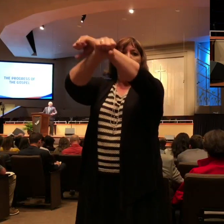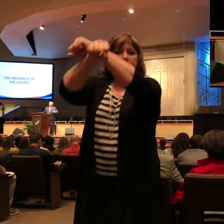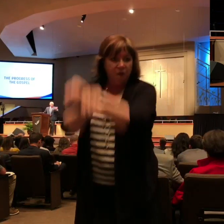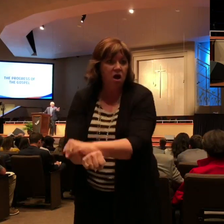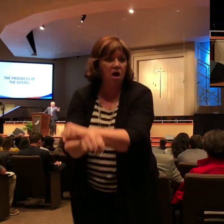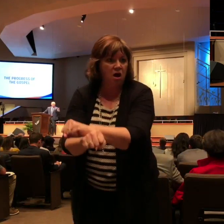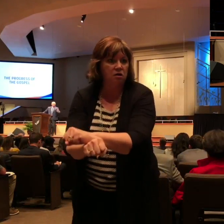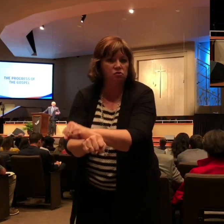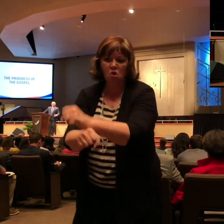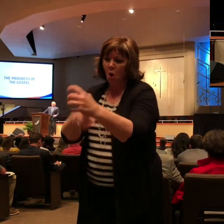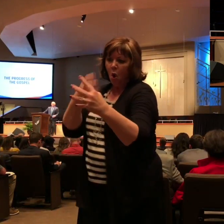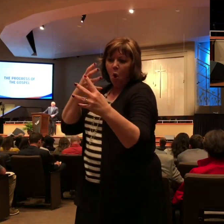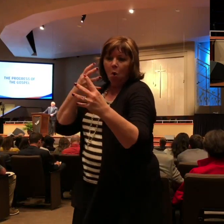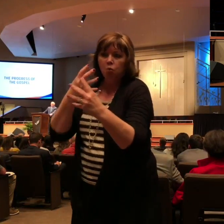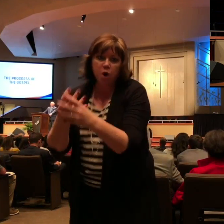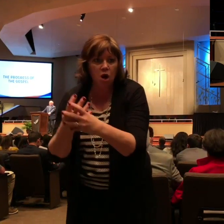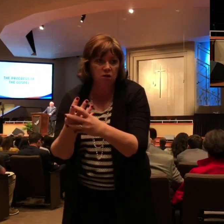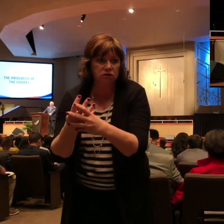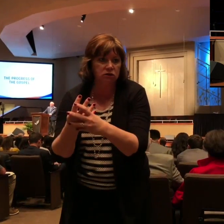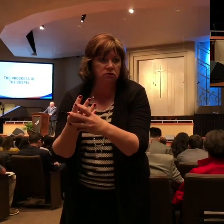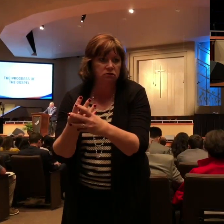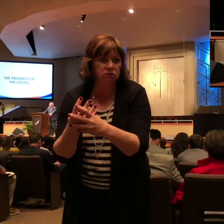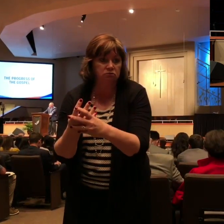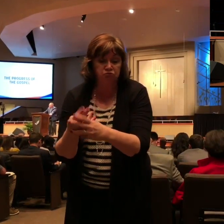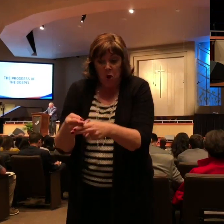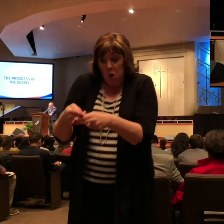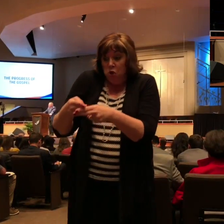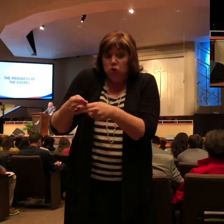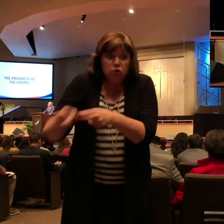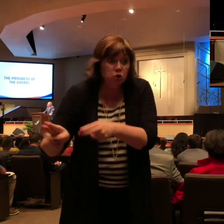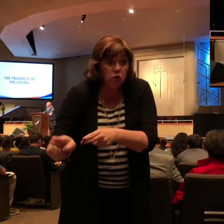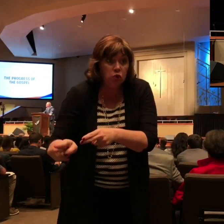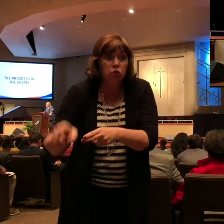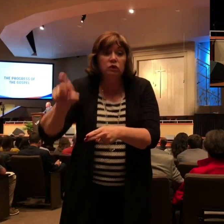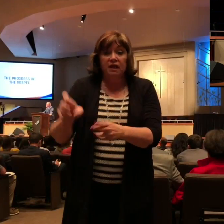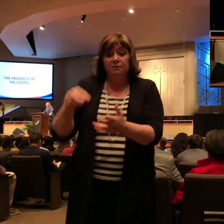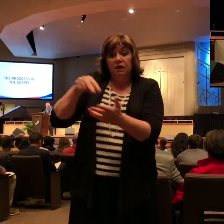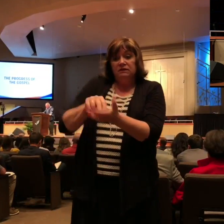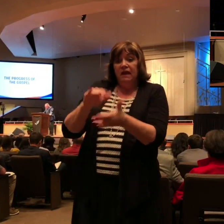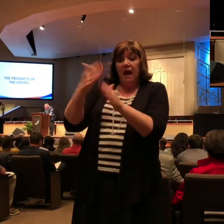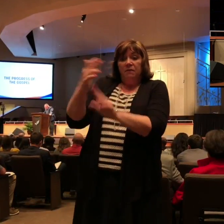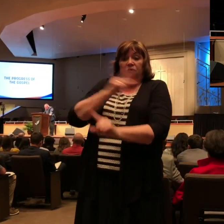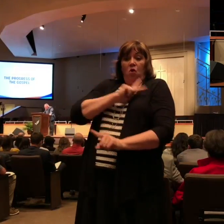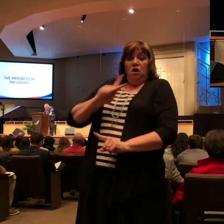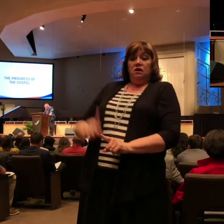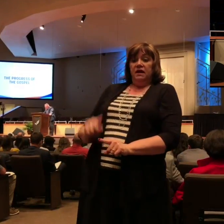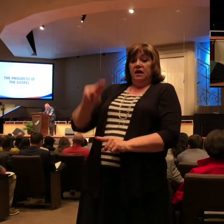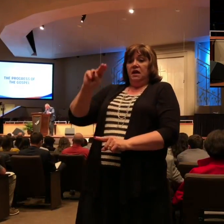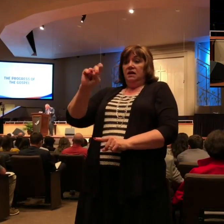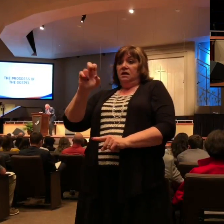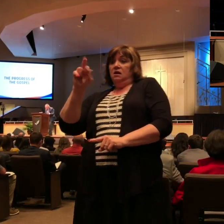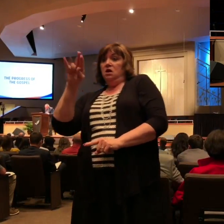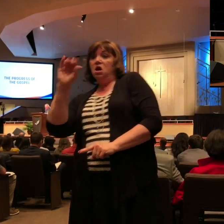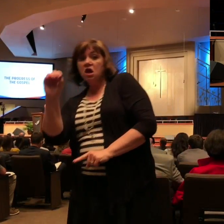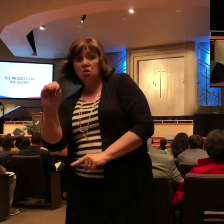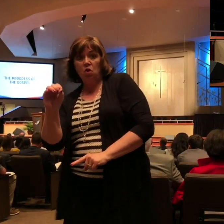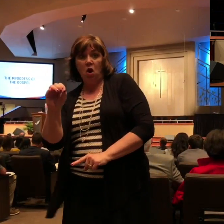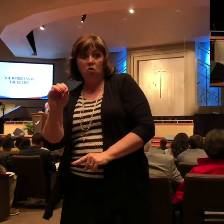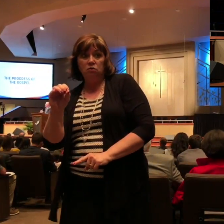house arrest. Paul was scheduled to stand and to give his defense before Nero as a Roman citizen. And a lesser man certainly